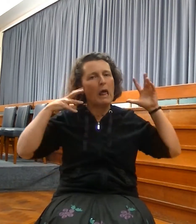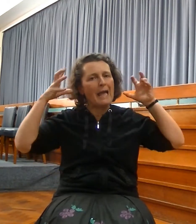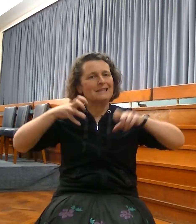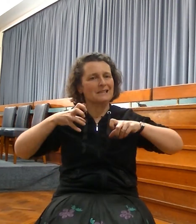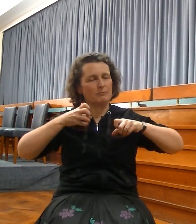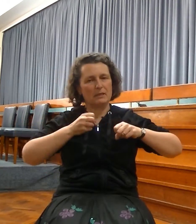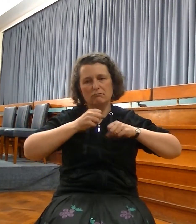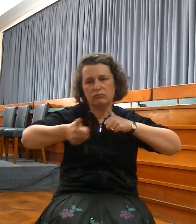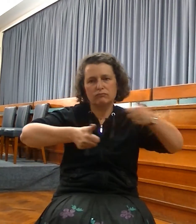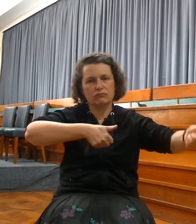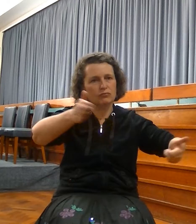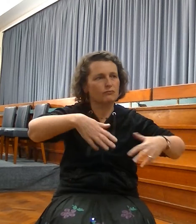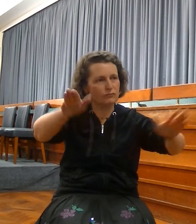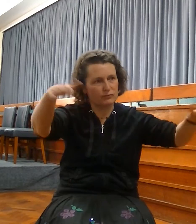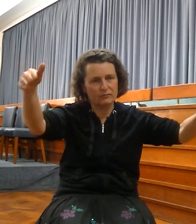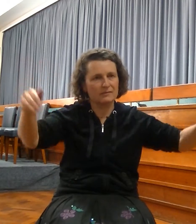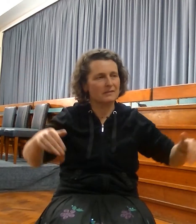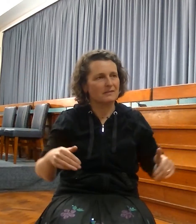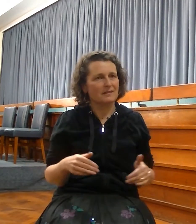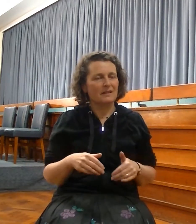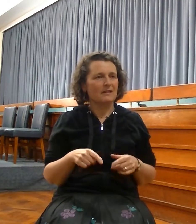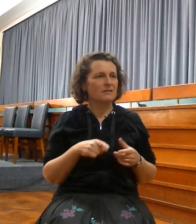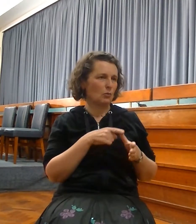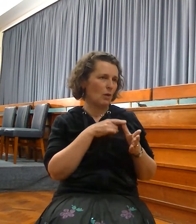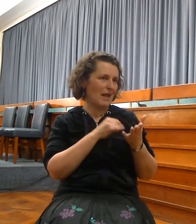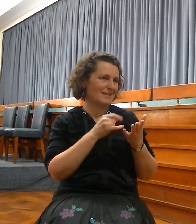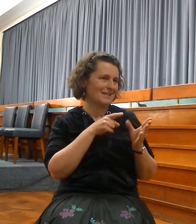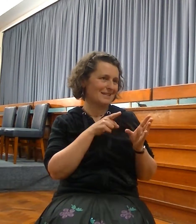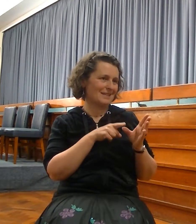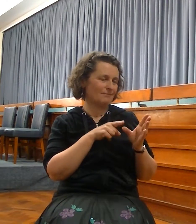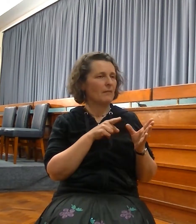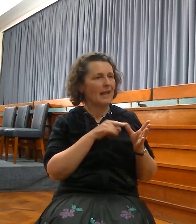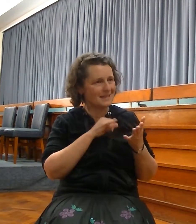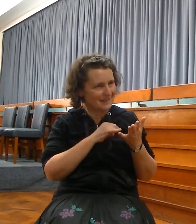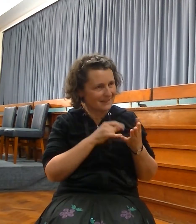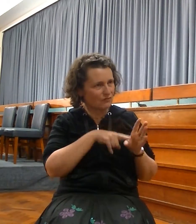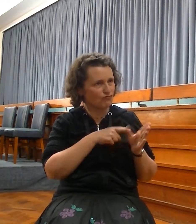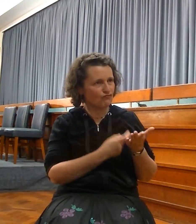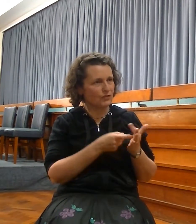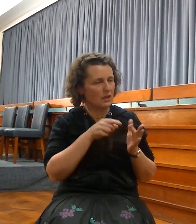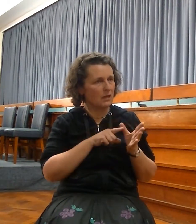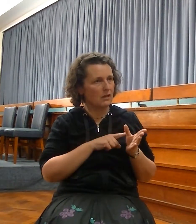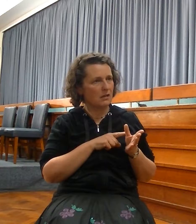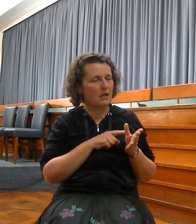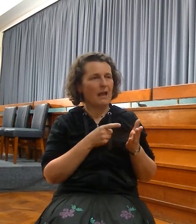hath devoured him. And last, this nephic of Reza, king of Babylon, hath broken his bones.